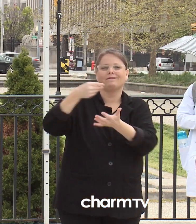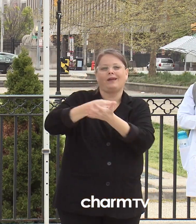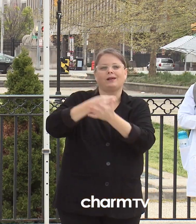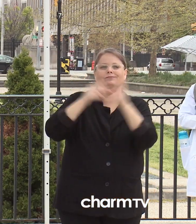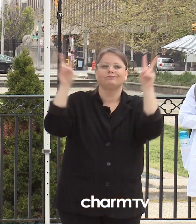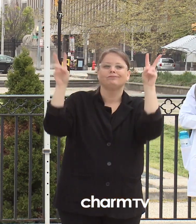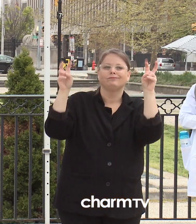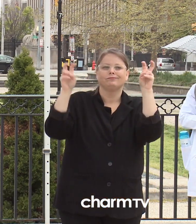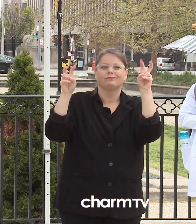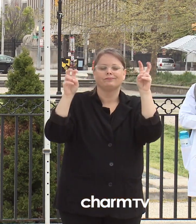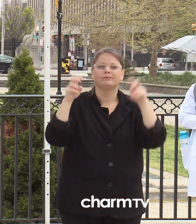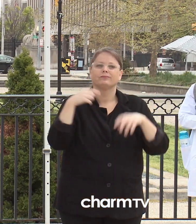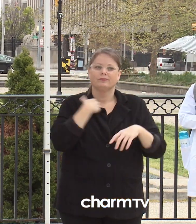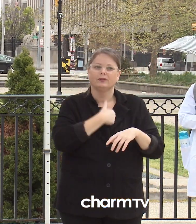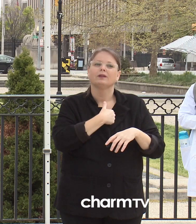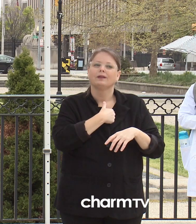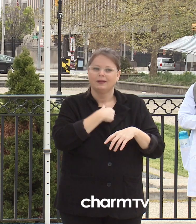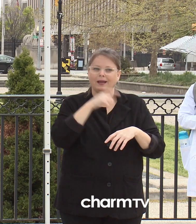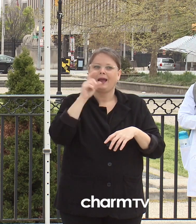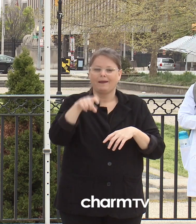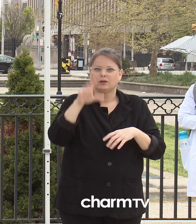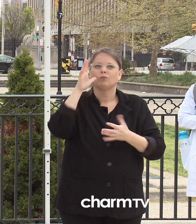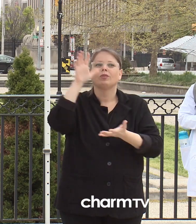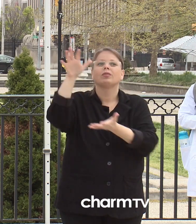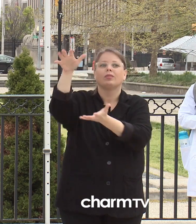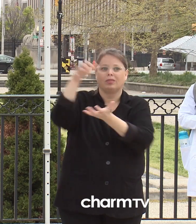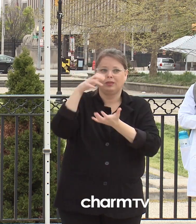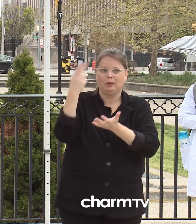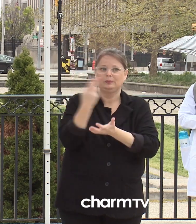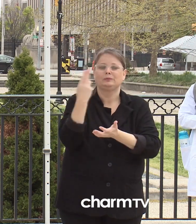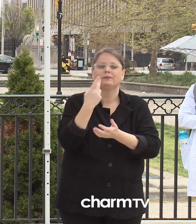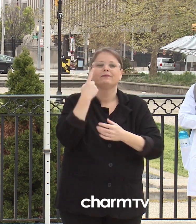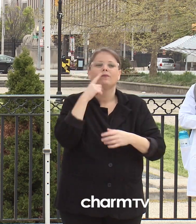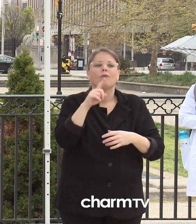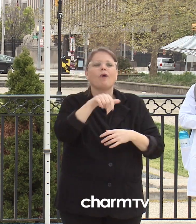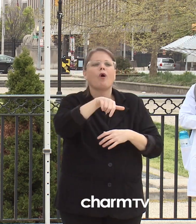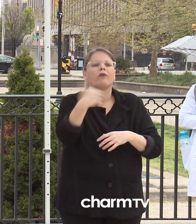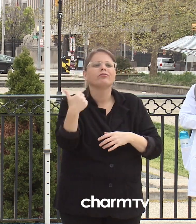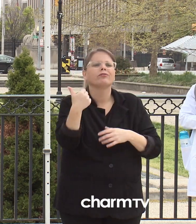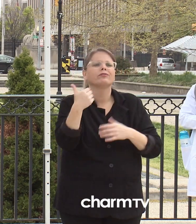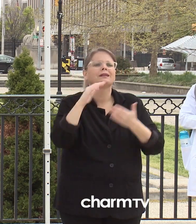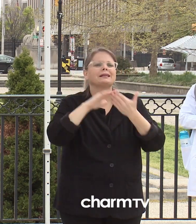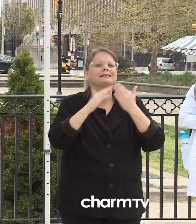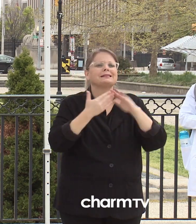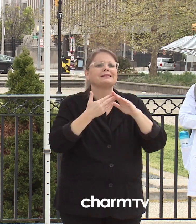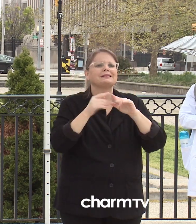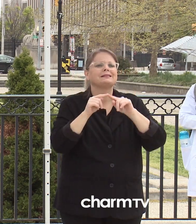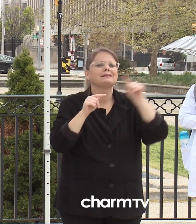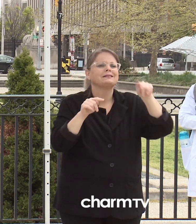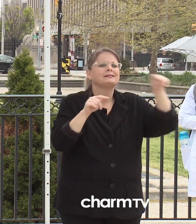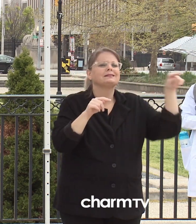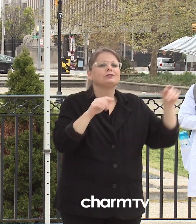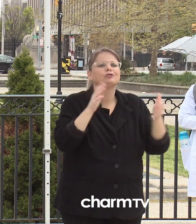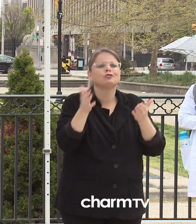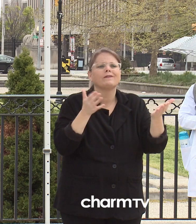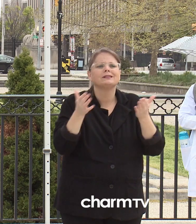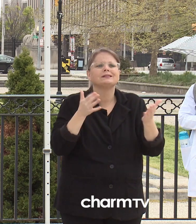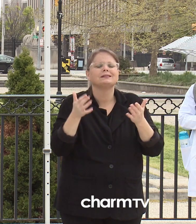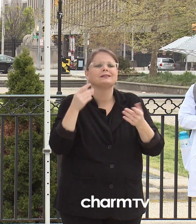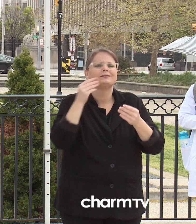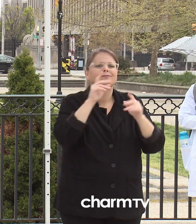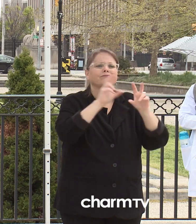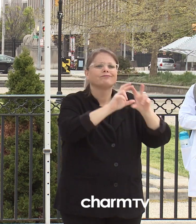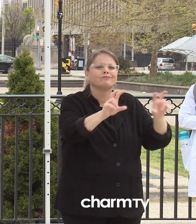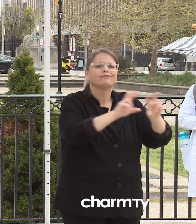core city services. We're looking at other funding sources. We're for the myriad of